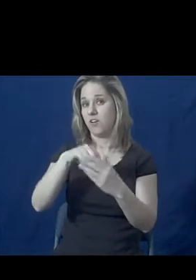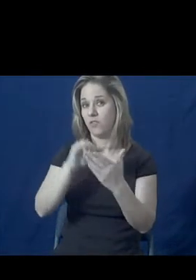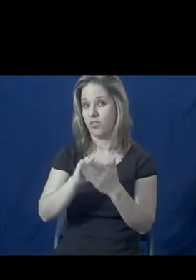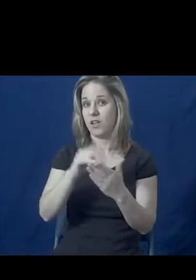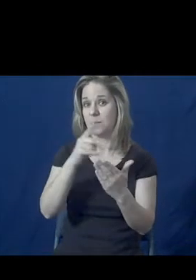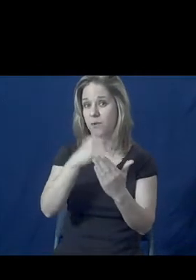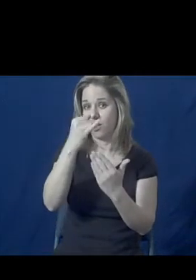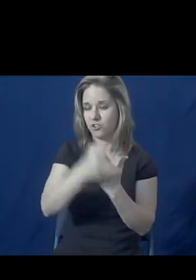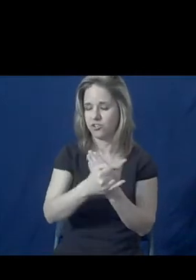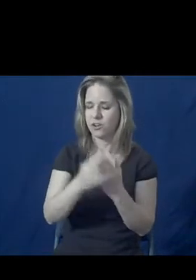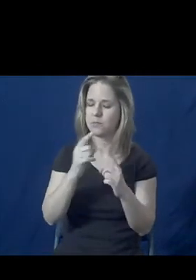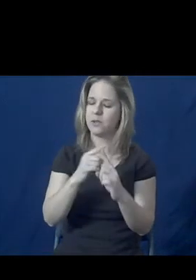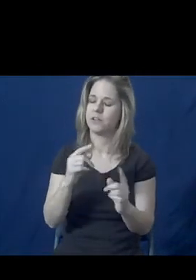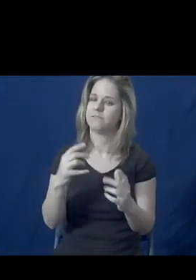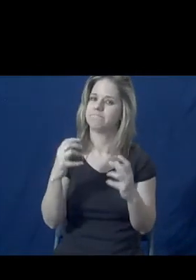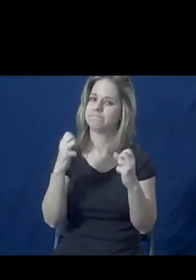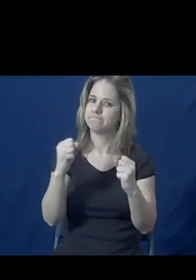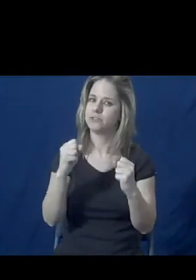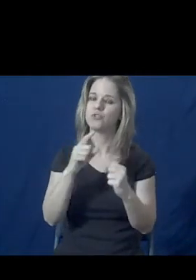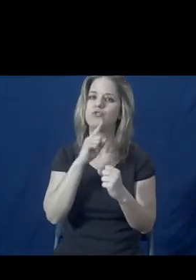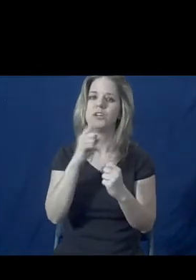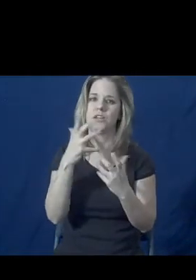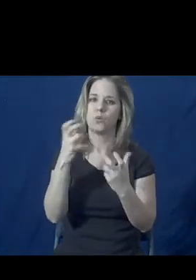course want to see it come to fruition.